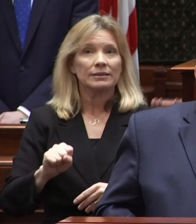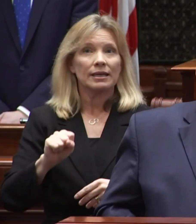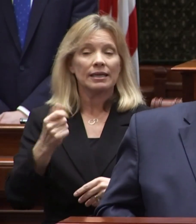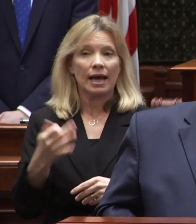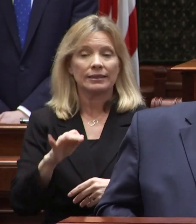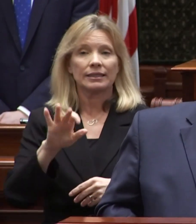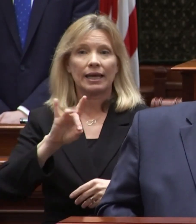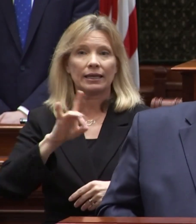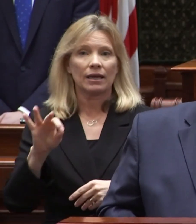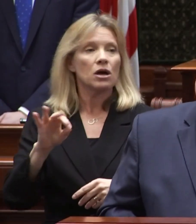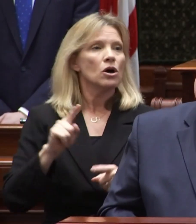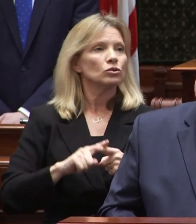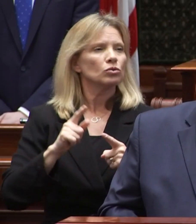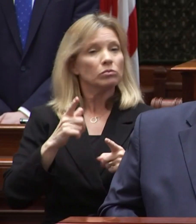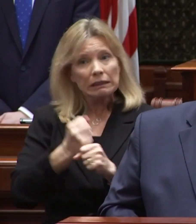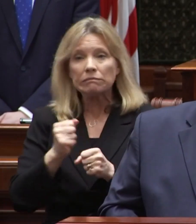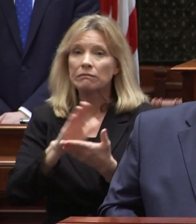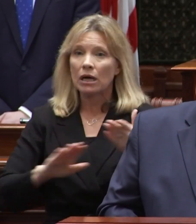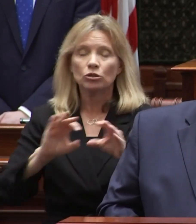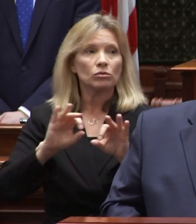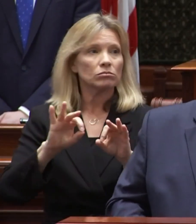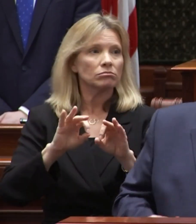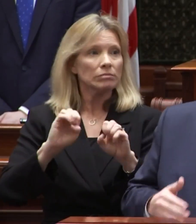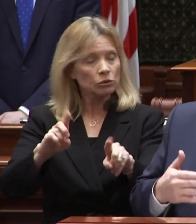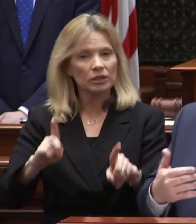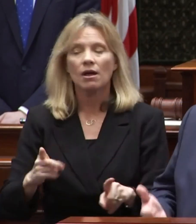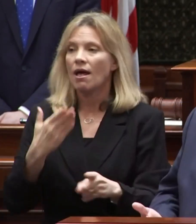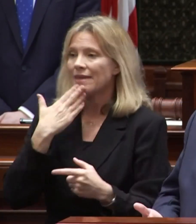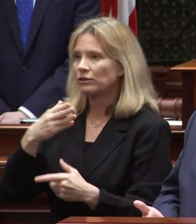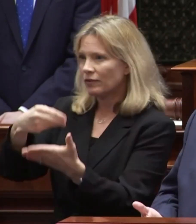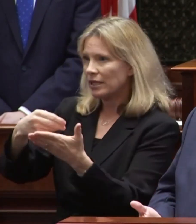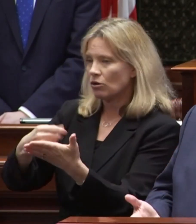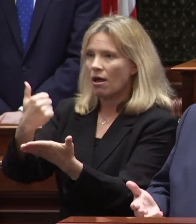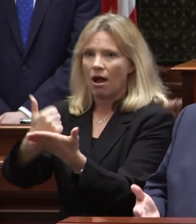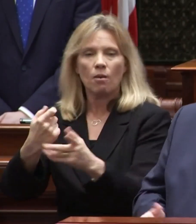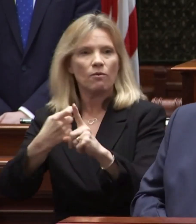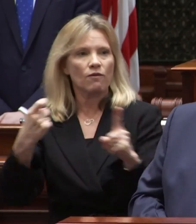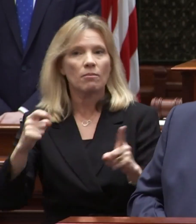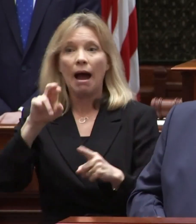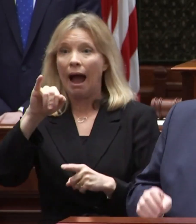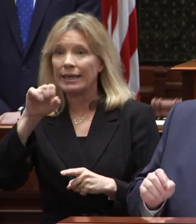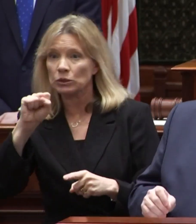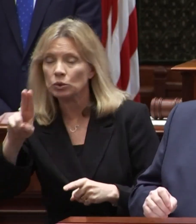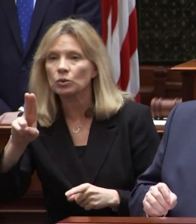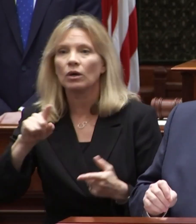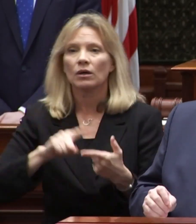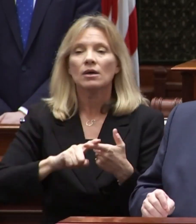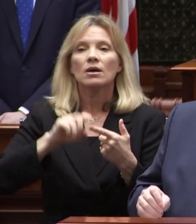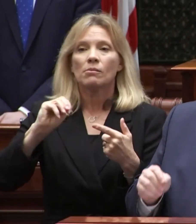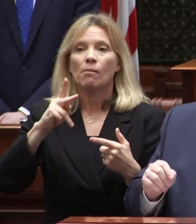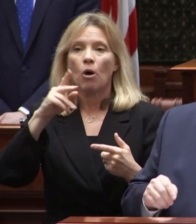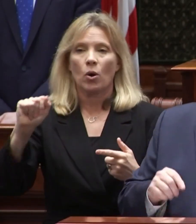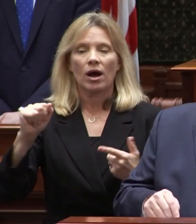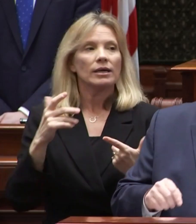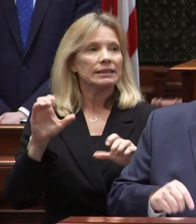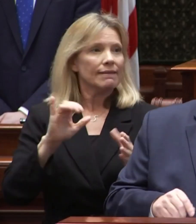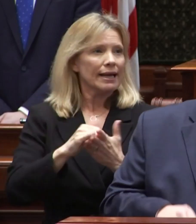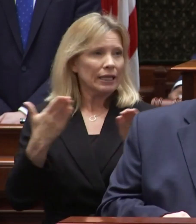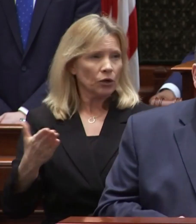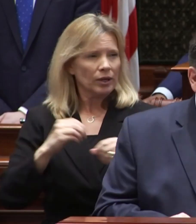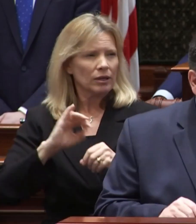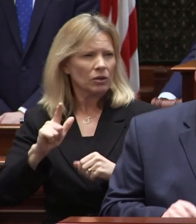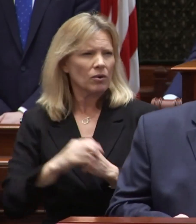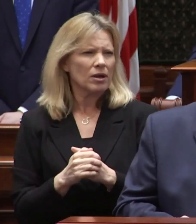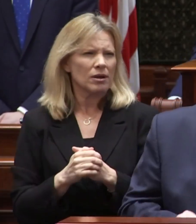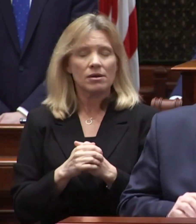to pursue a college education and thanks to financial assistance from isu mboka did that right here